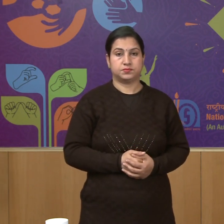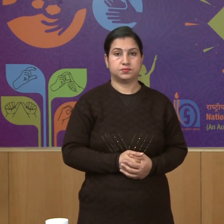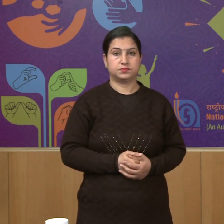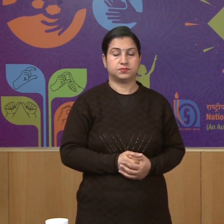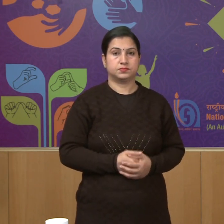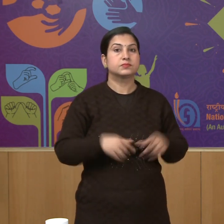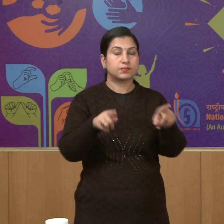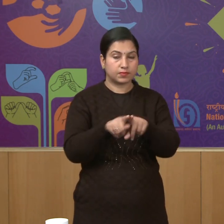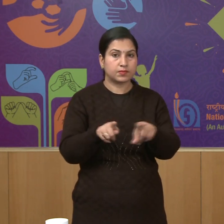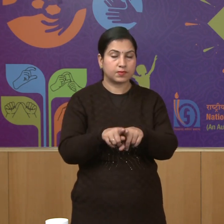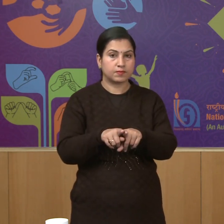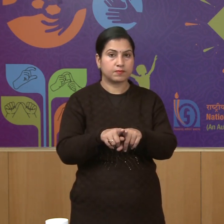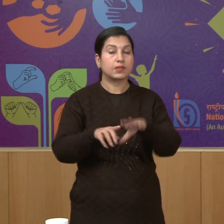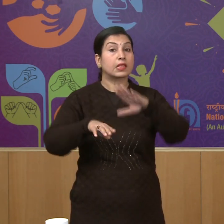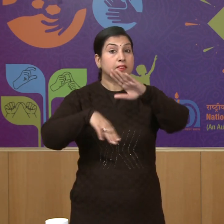and in its place